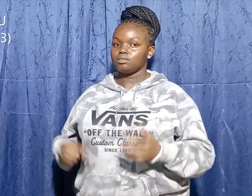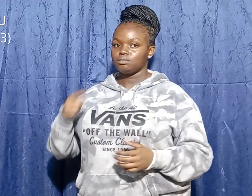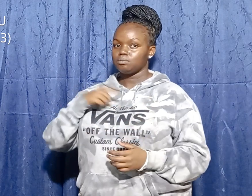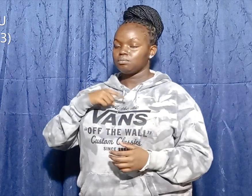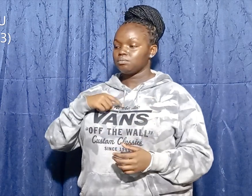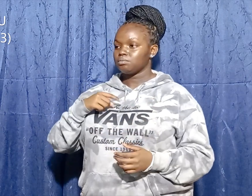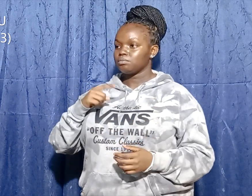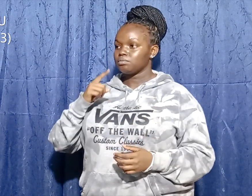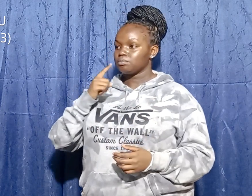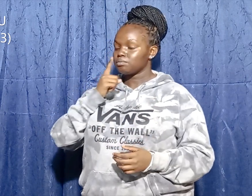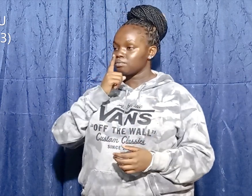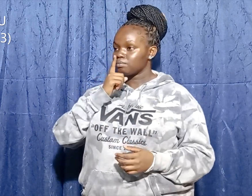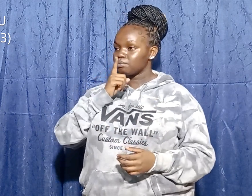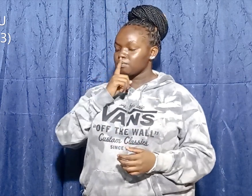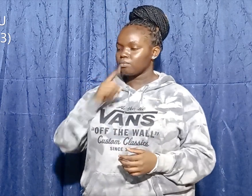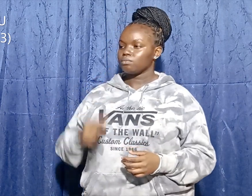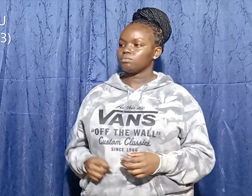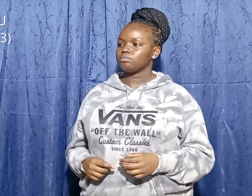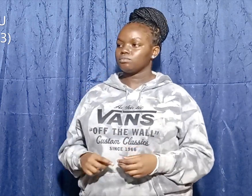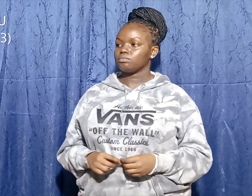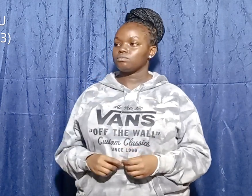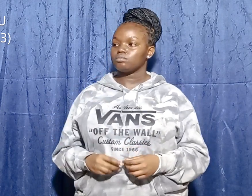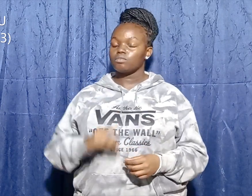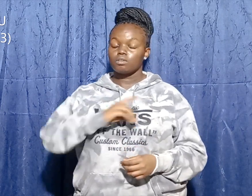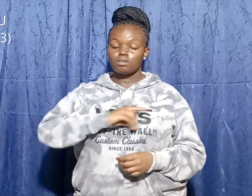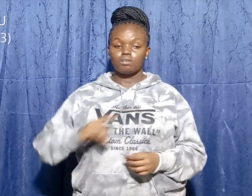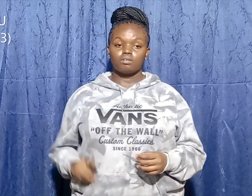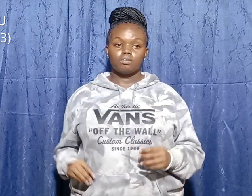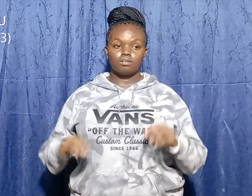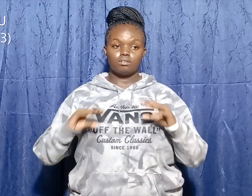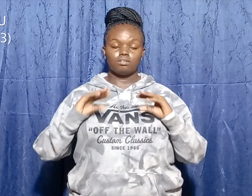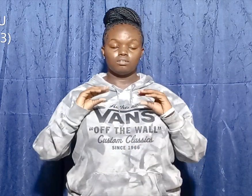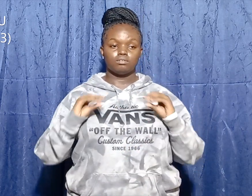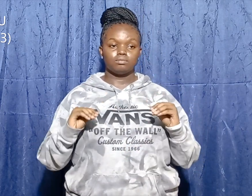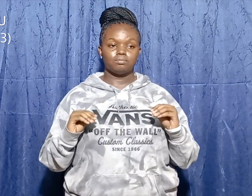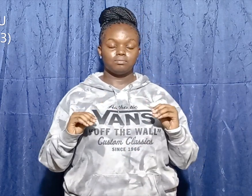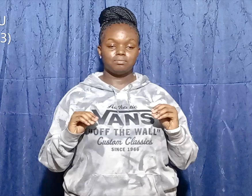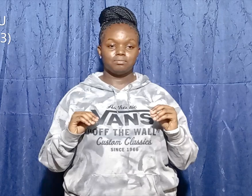asked other soldiers, and they answered the same like before.